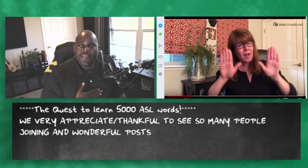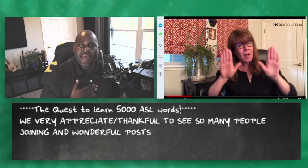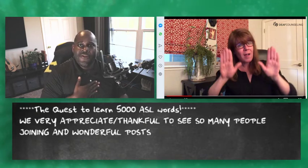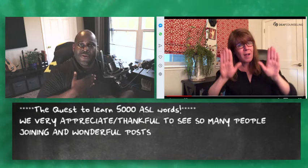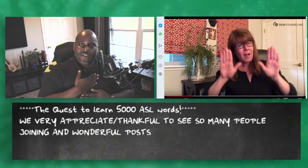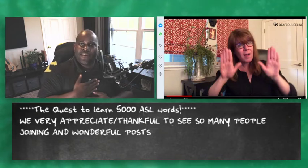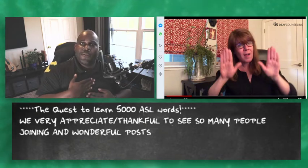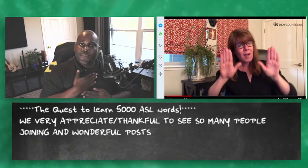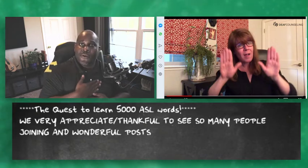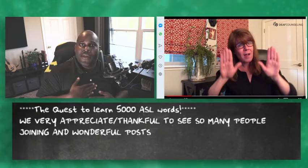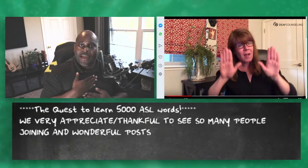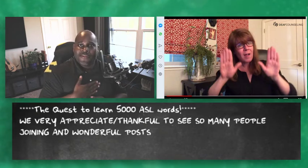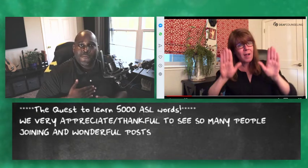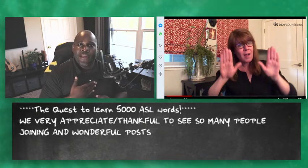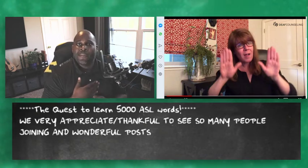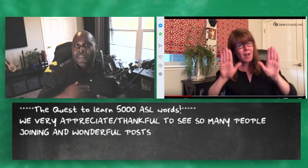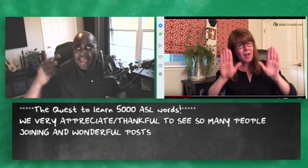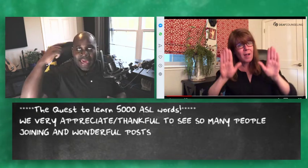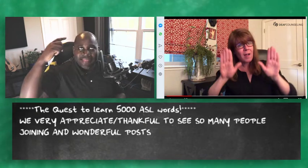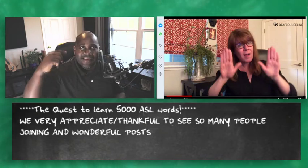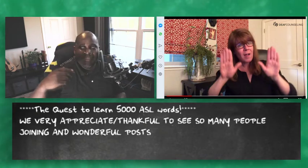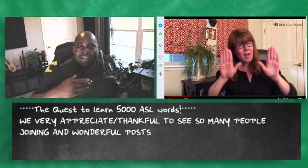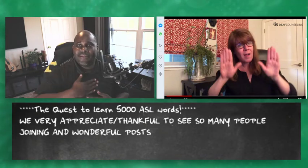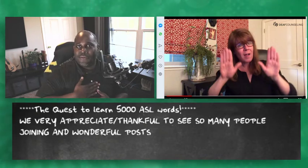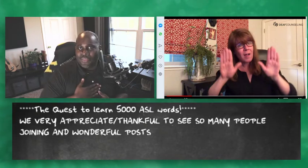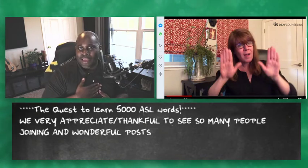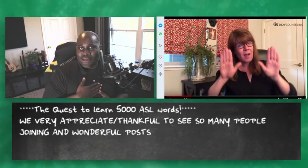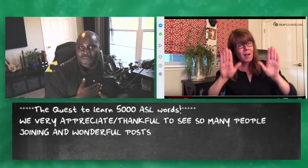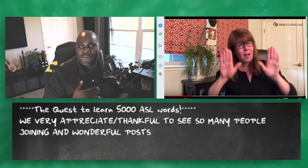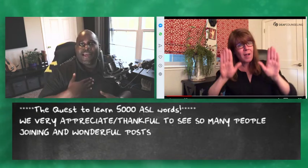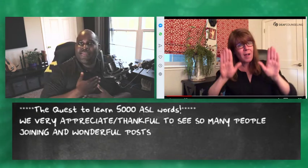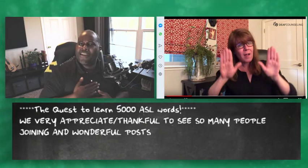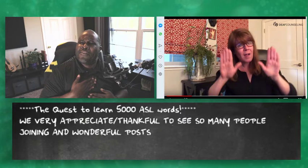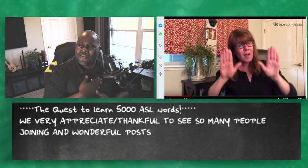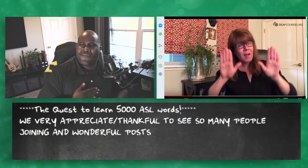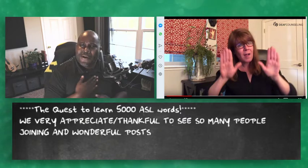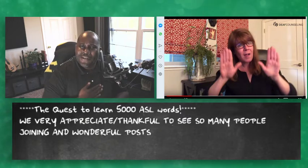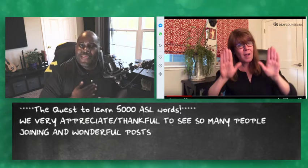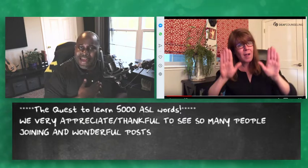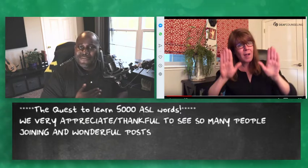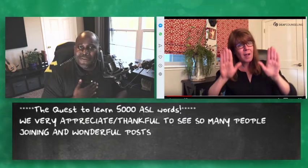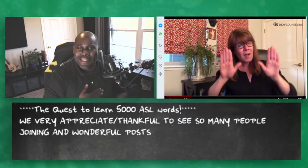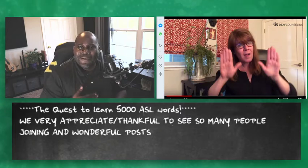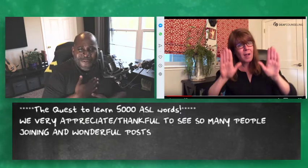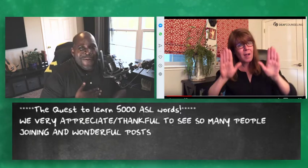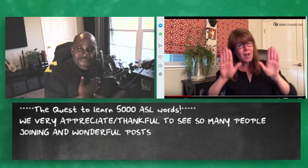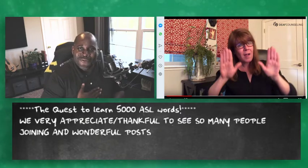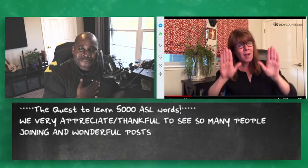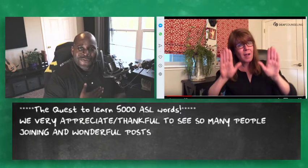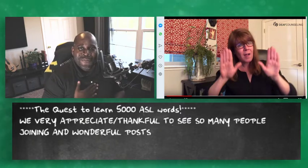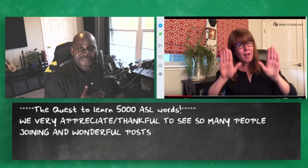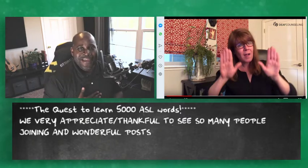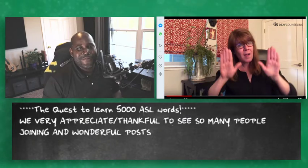thank you but she does it with both hands and in my head that's like double thank you so like that's like very thankful like oh I'm super super thankful